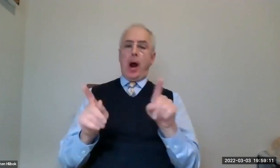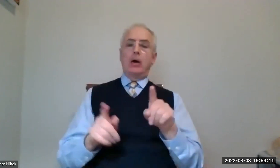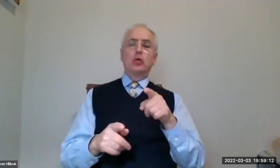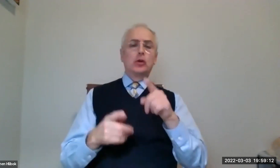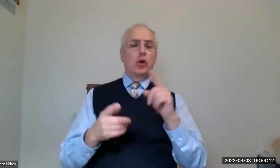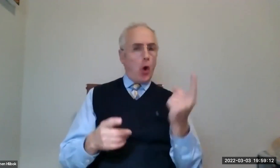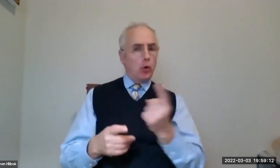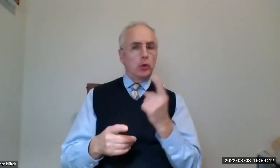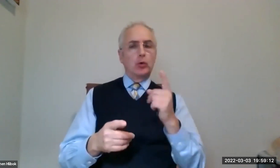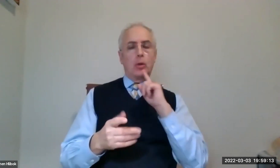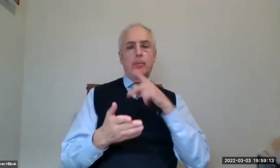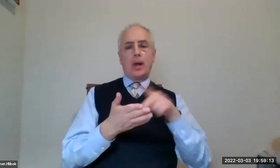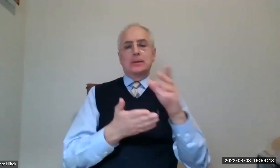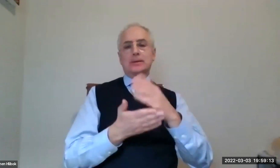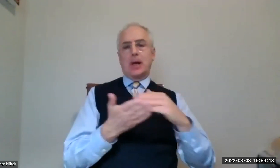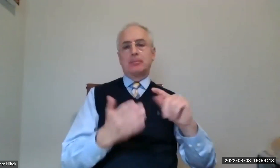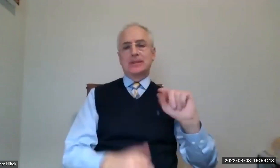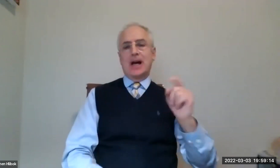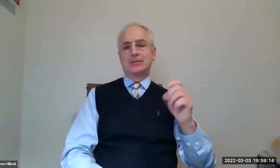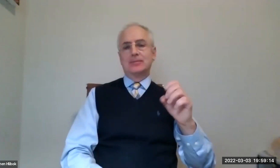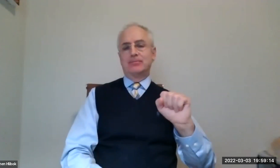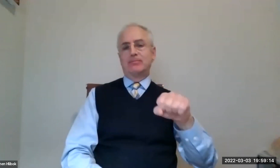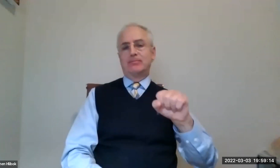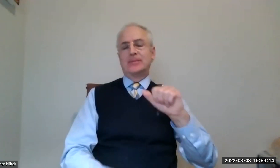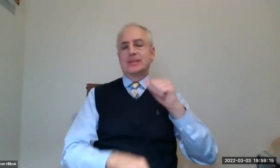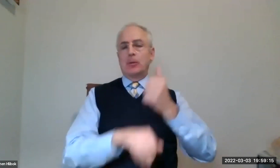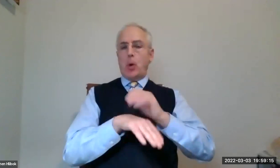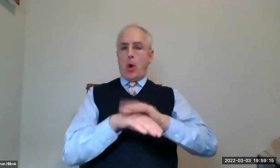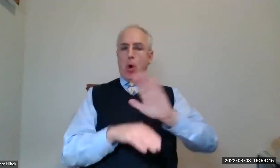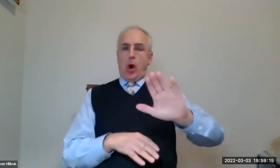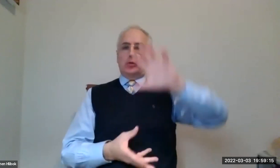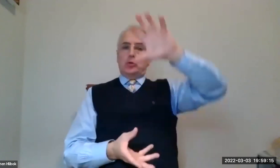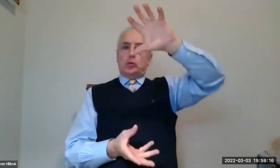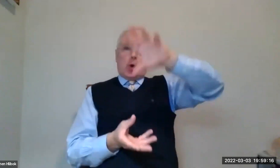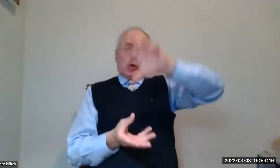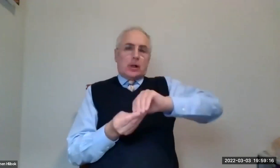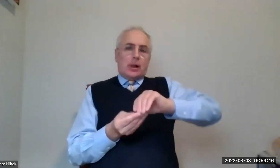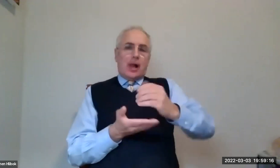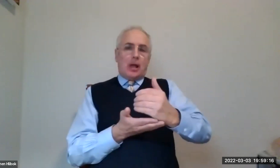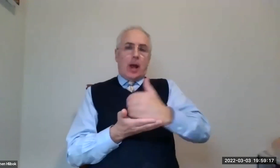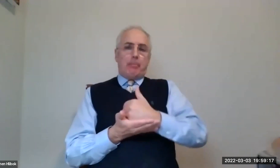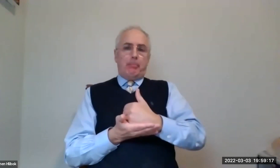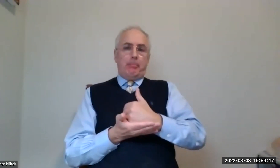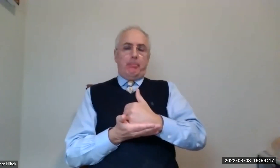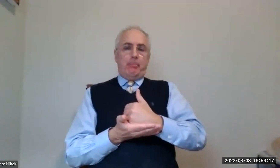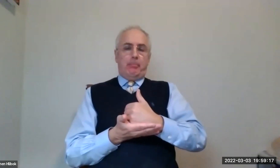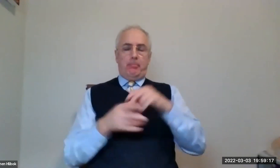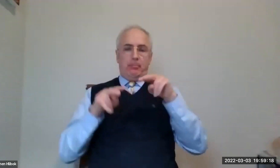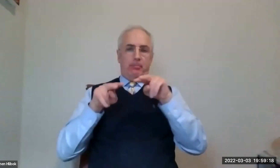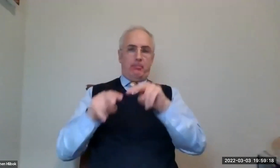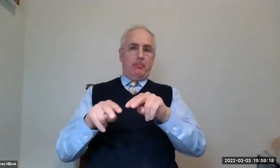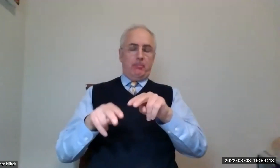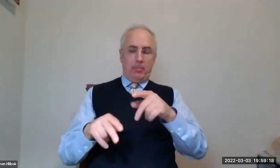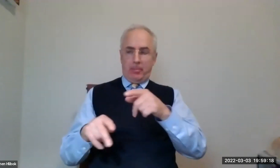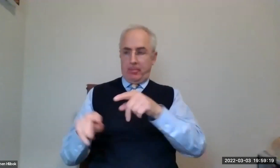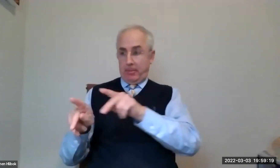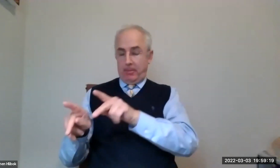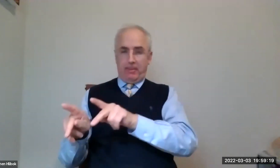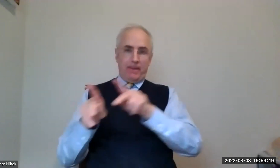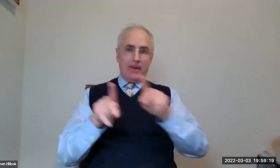And there's no salary limit, but you will always have to pay some taxes. You have to look at the total picture of all the income